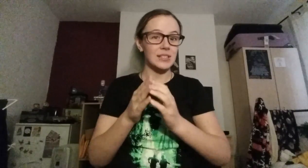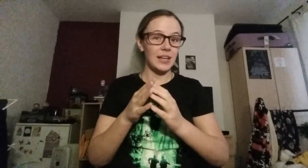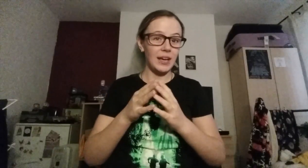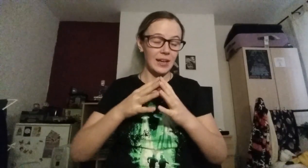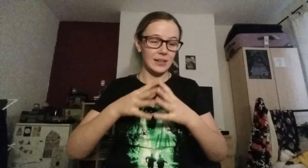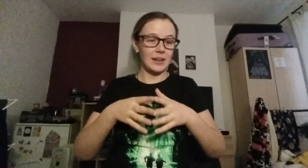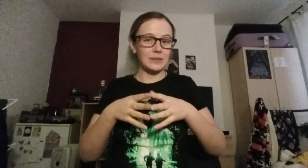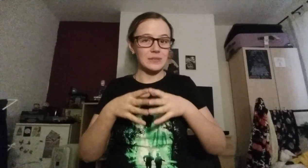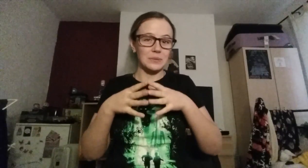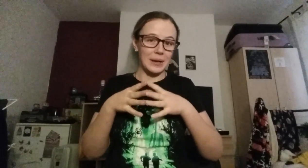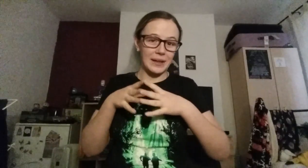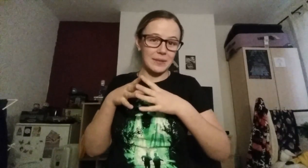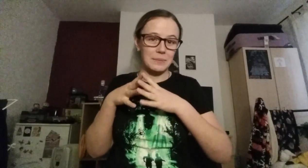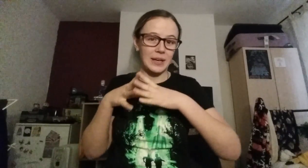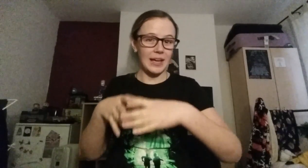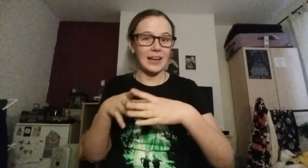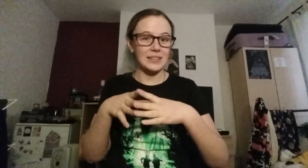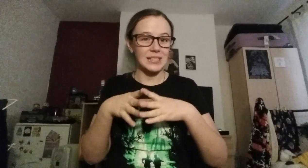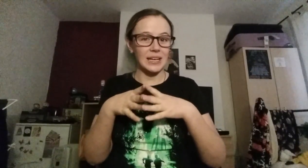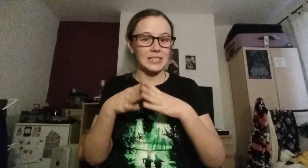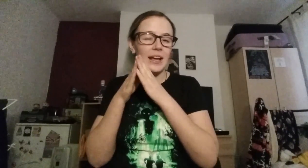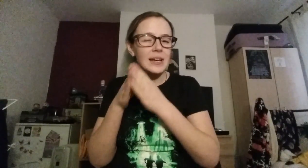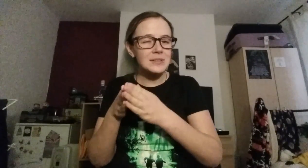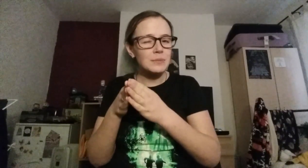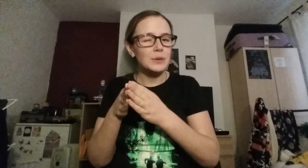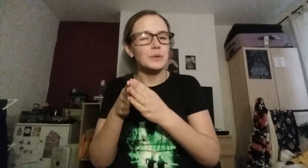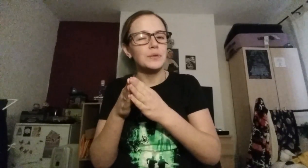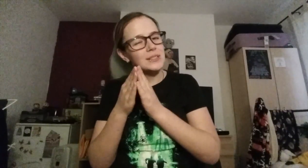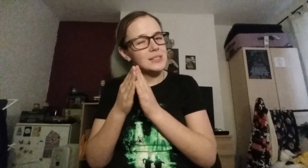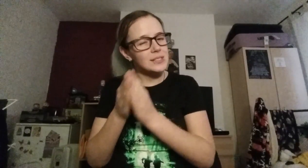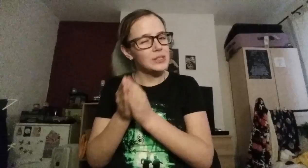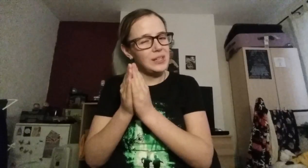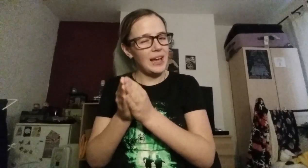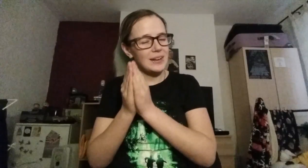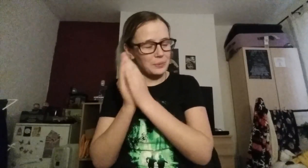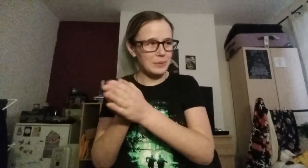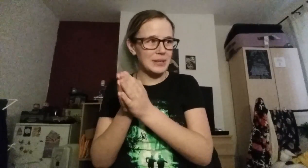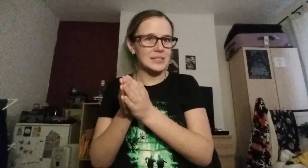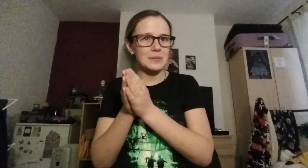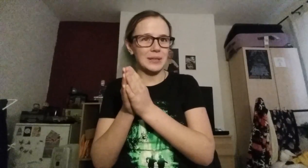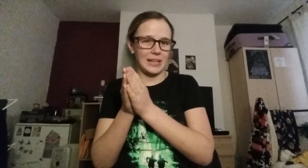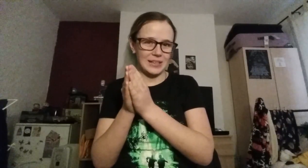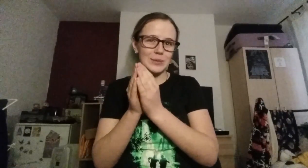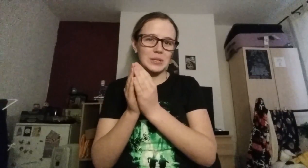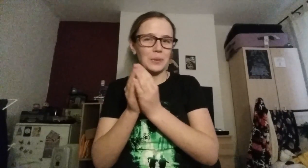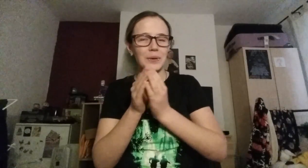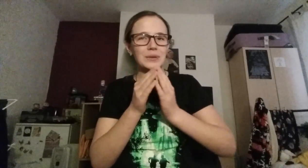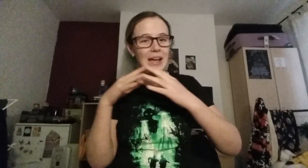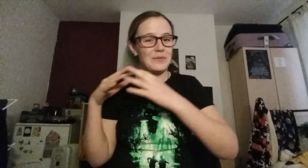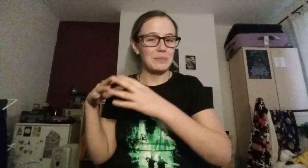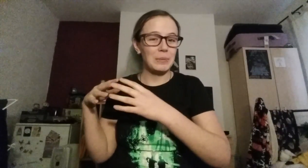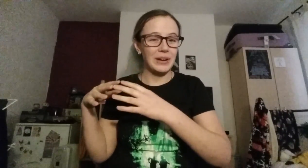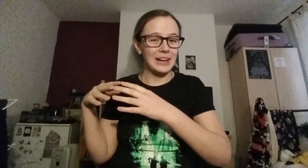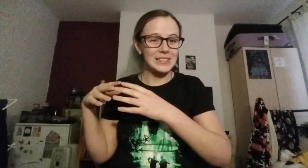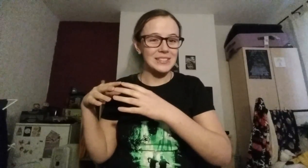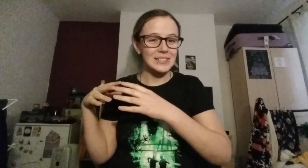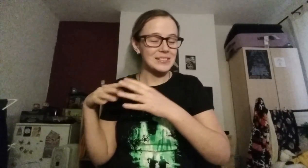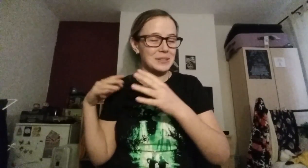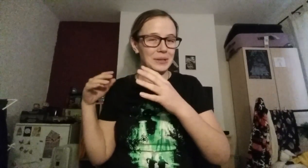today and announced where the minute hand is at and it hasn't moved. It's still at three minutes to midnight. There was a quote I haven't memorized, so